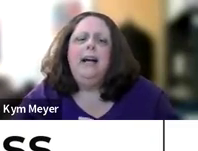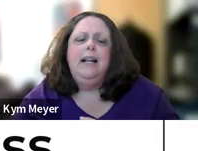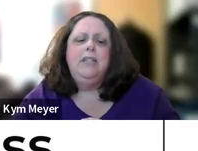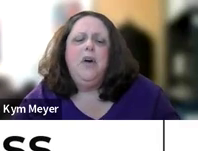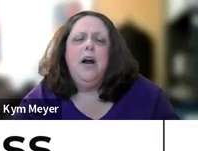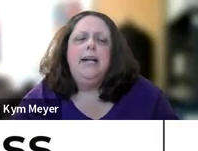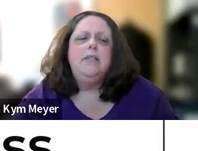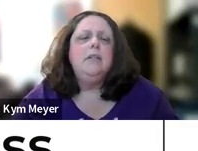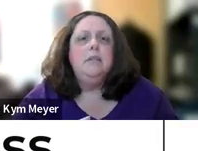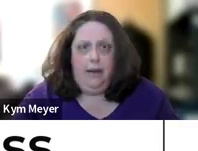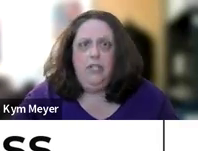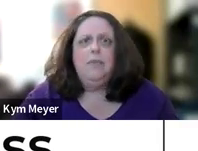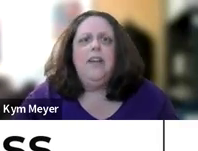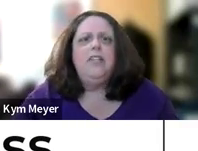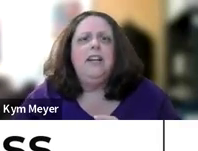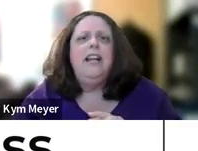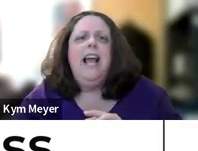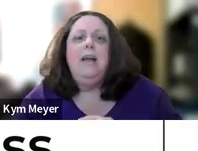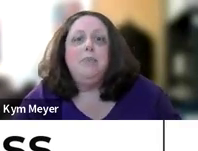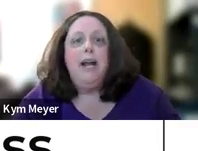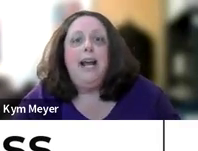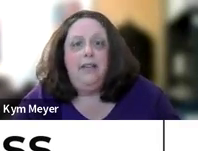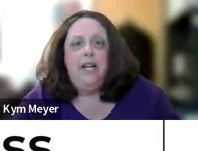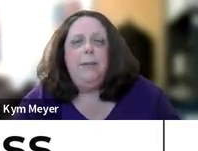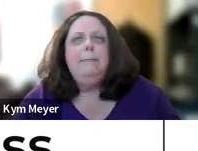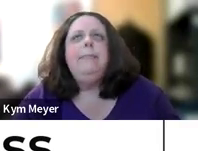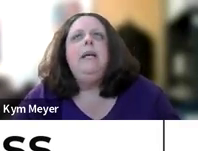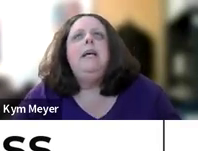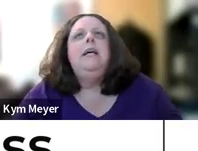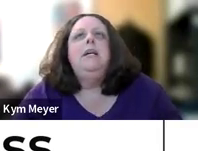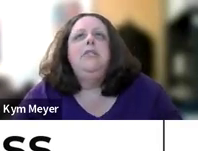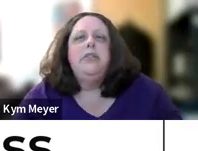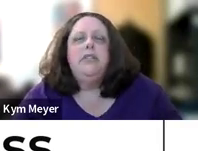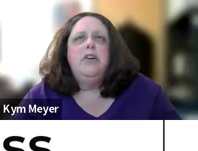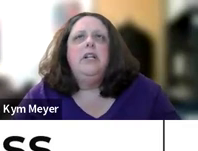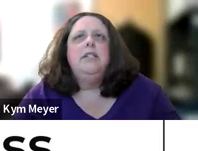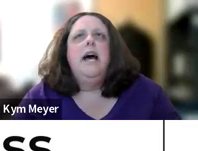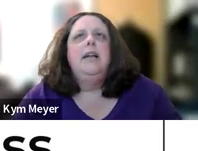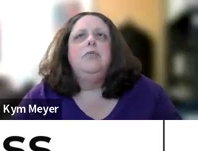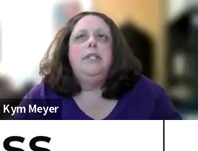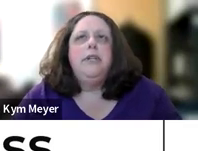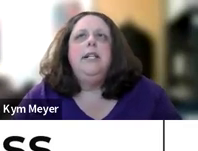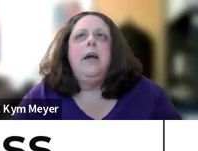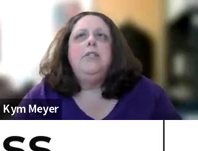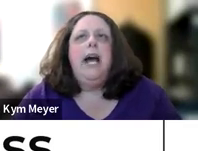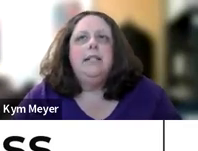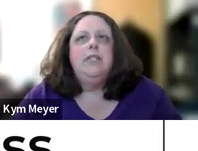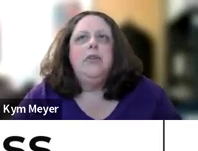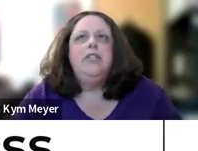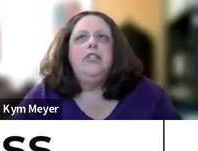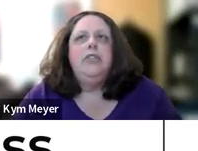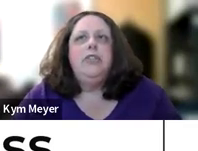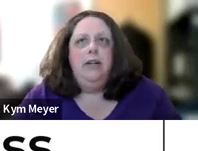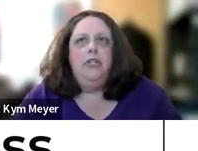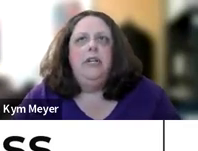at as far as language deprivation and brain activity. So this article is titled, Restricted Language Access